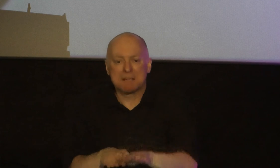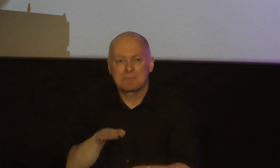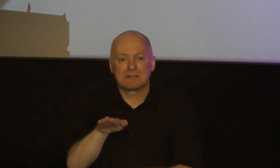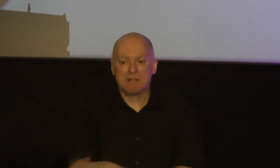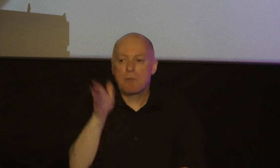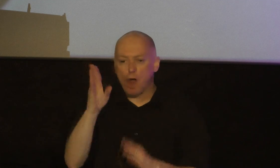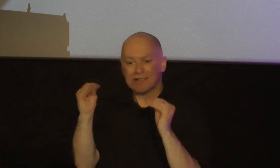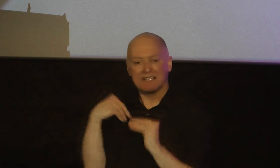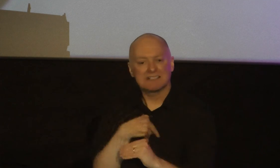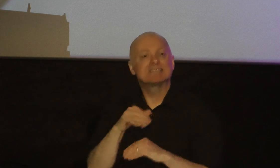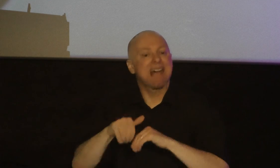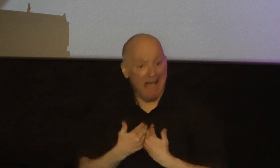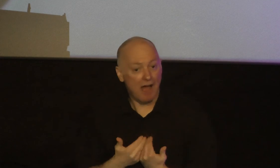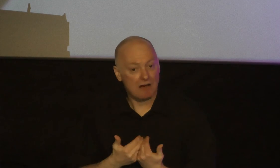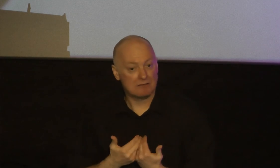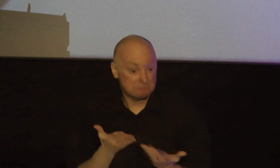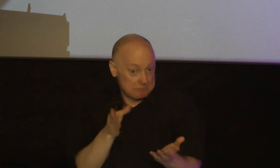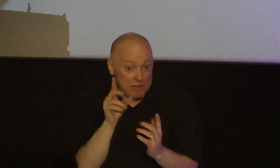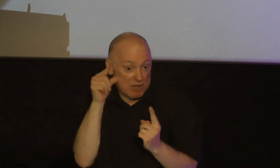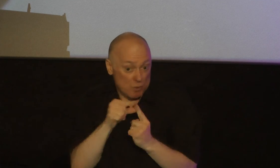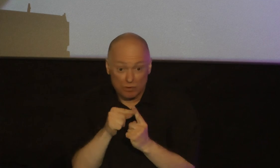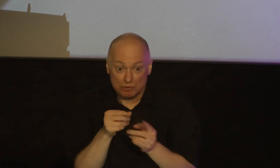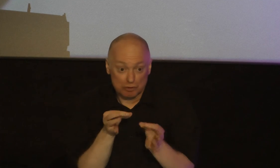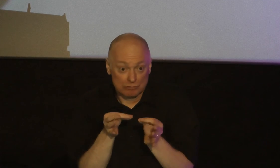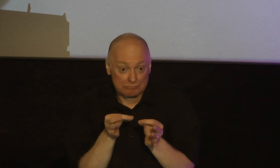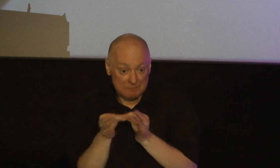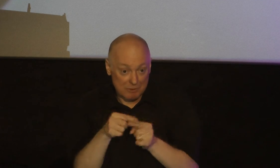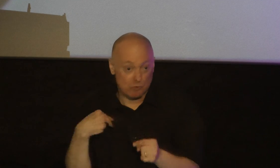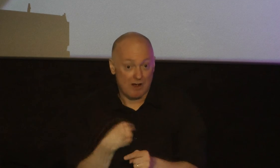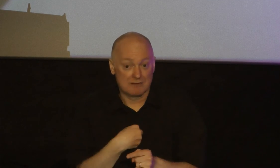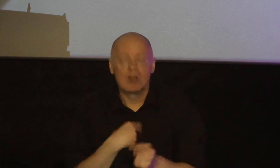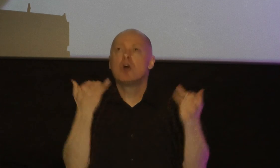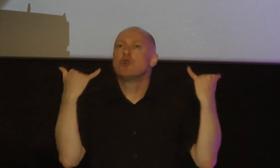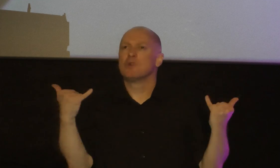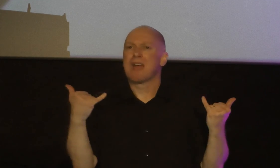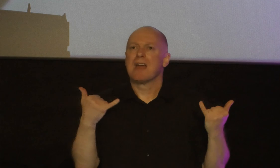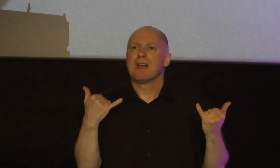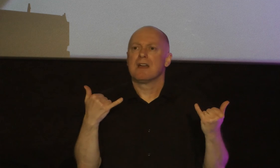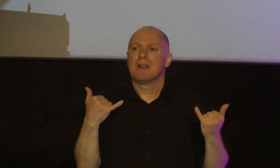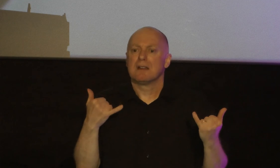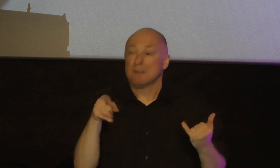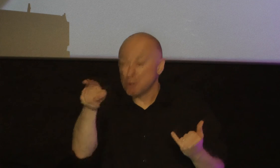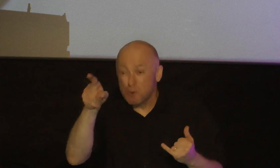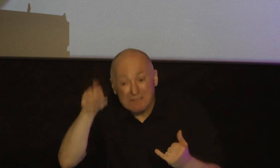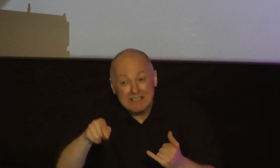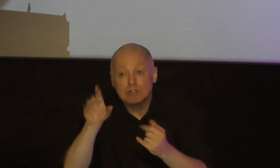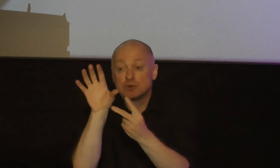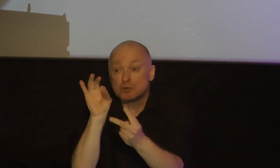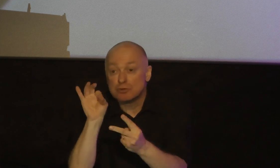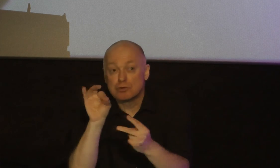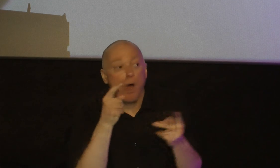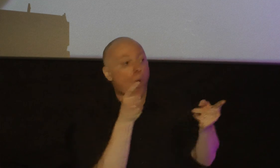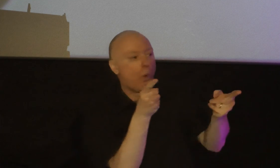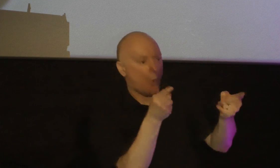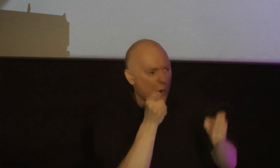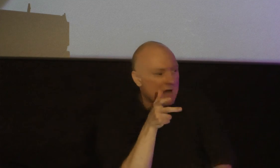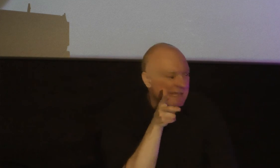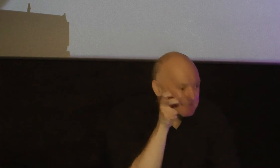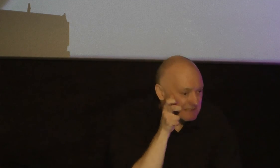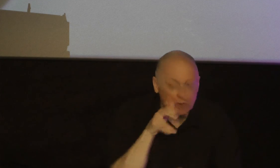these things right in his Word so today I choose would you choose to be quick to listen slow to speak and slow